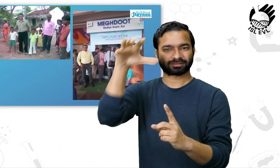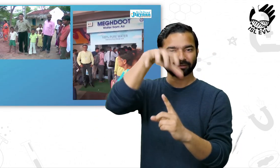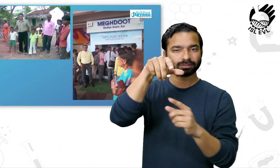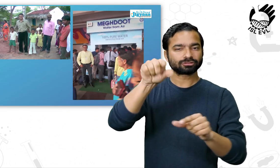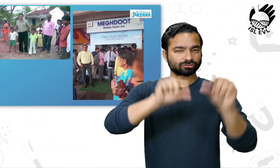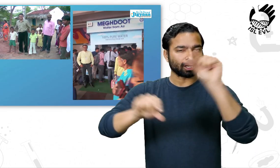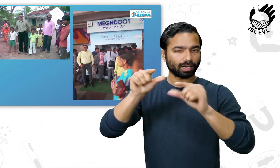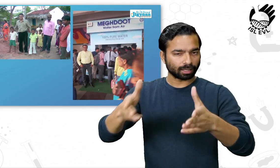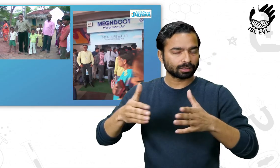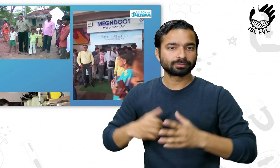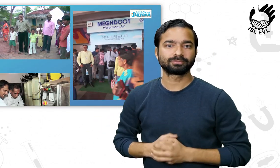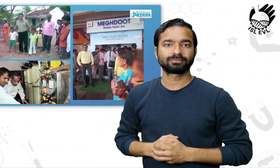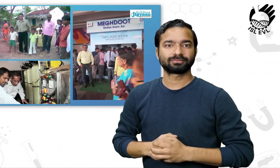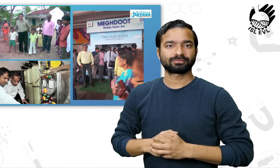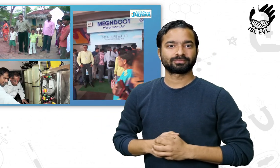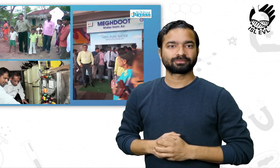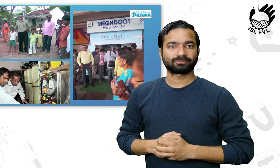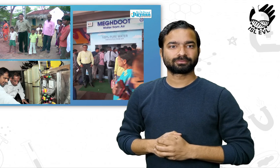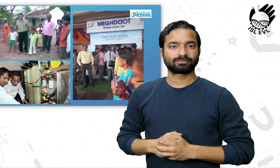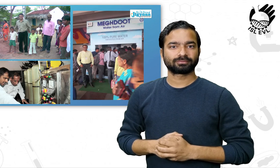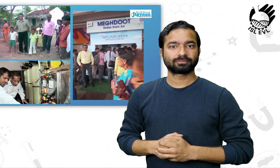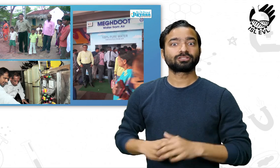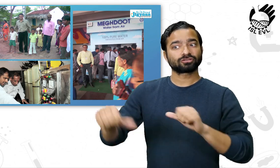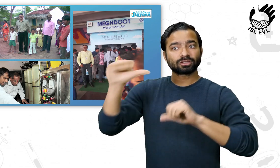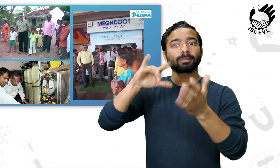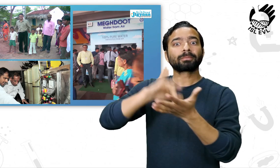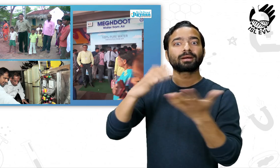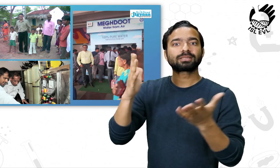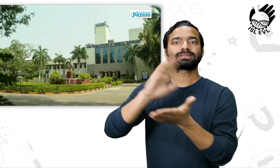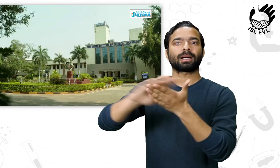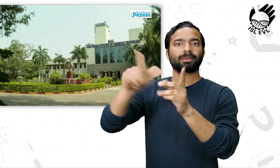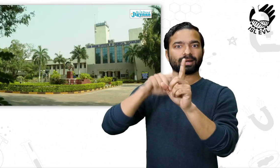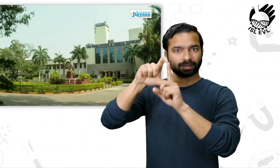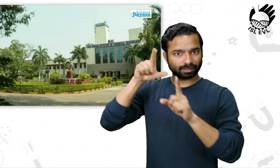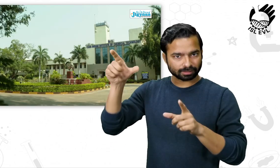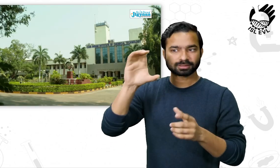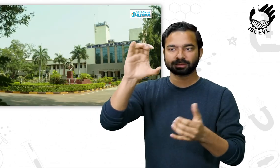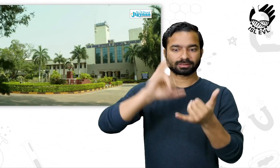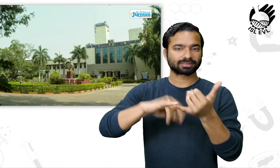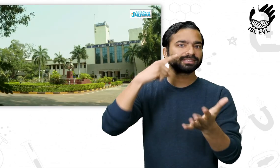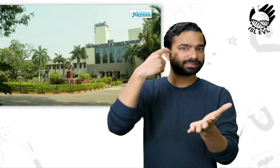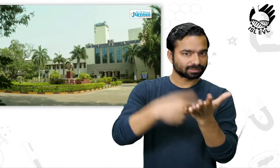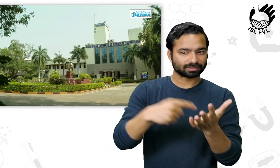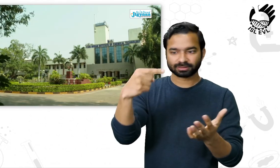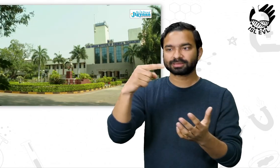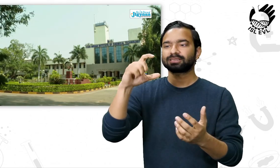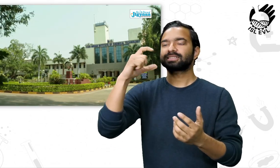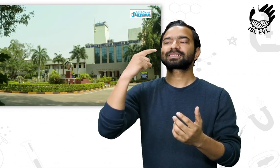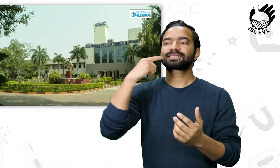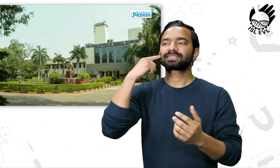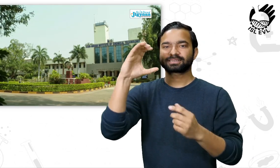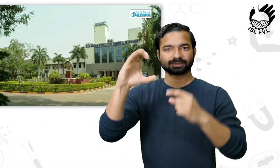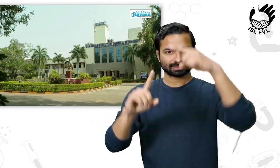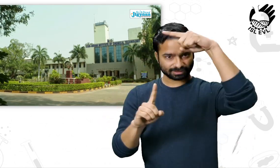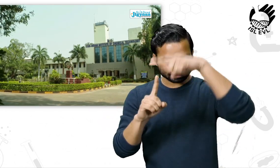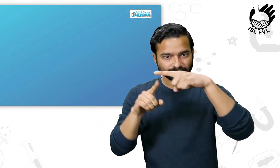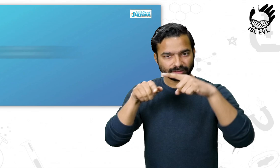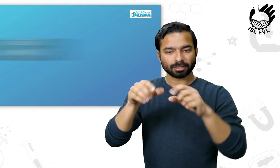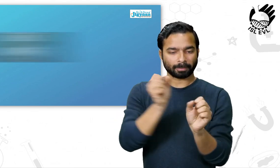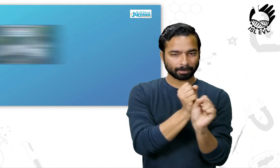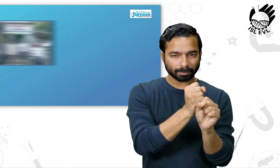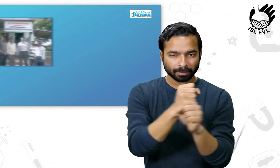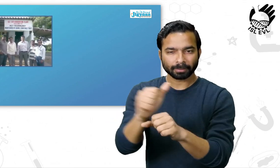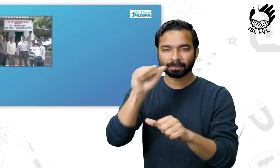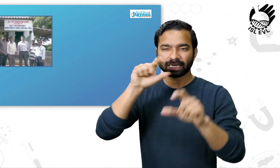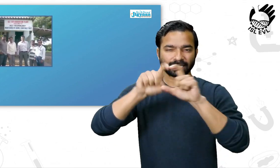the Department of Chemical Engineering Sciences at CSIR-IICT Hyderabad,